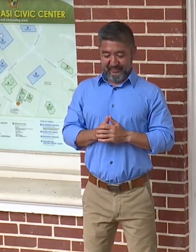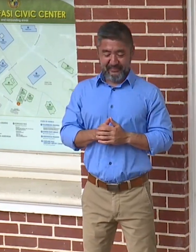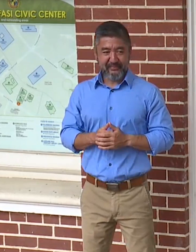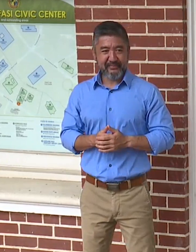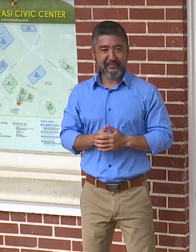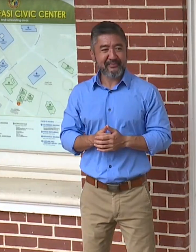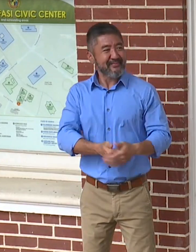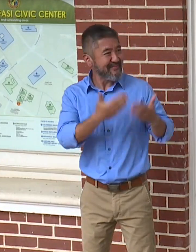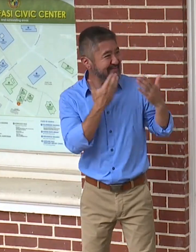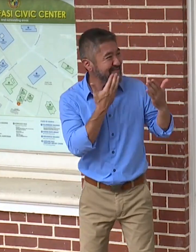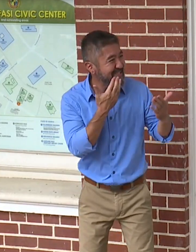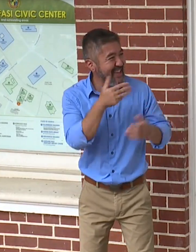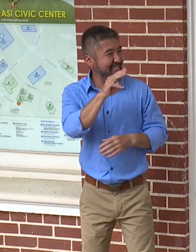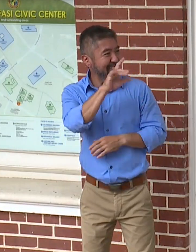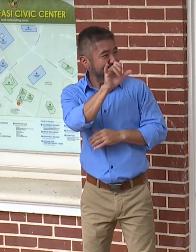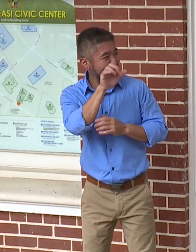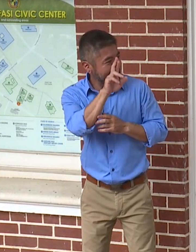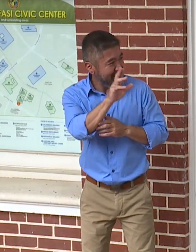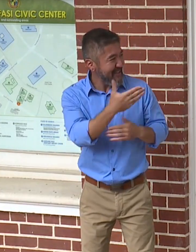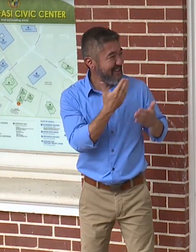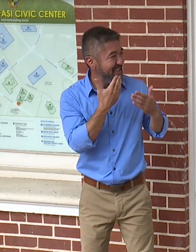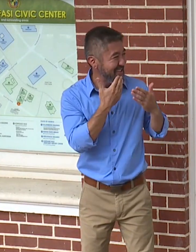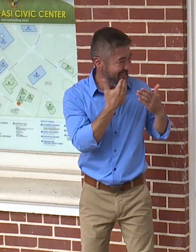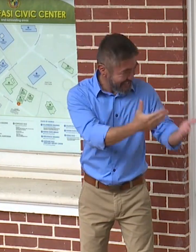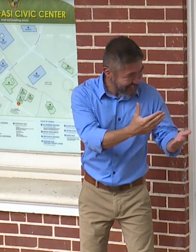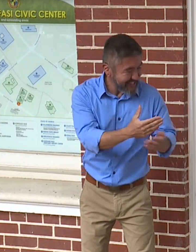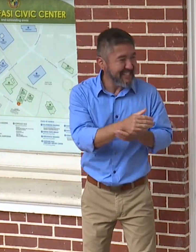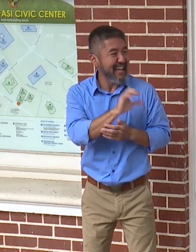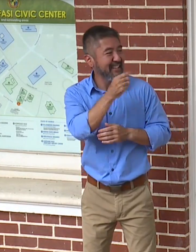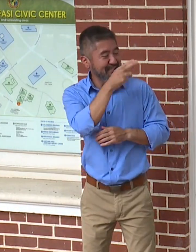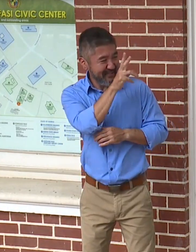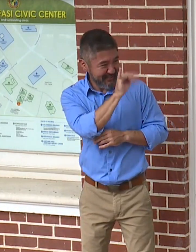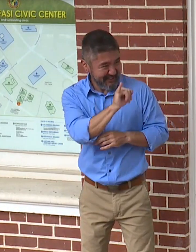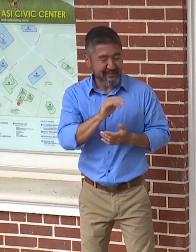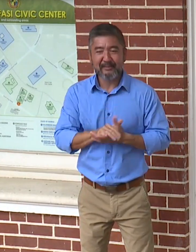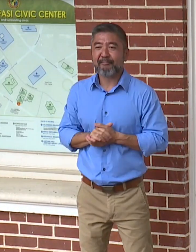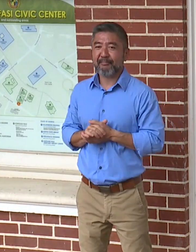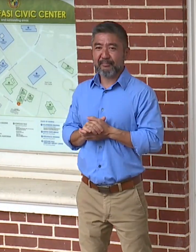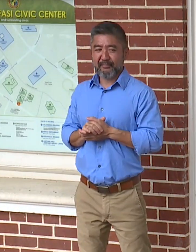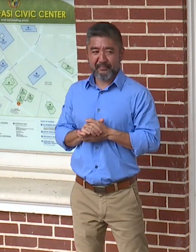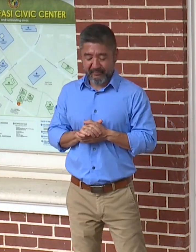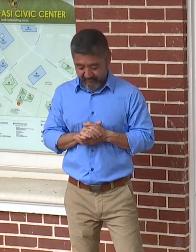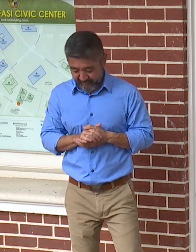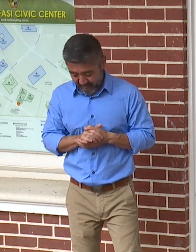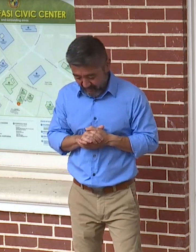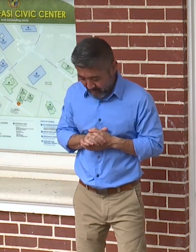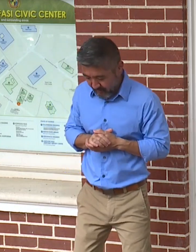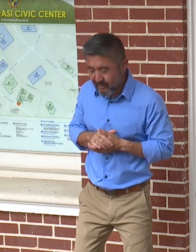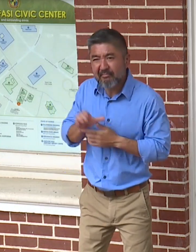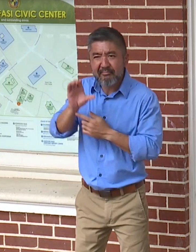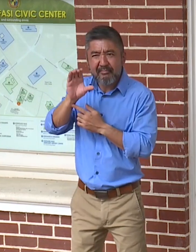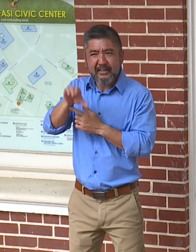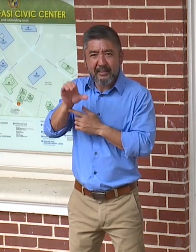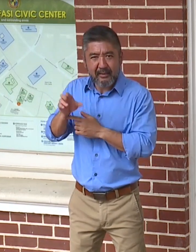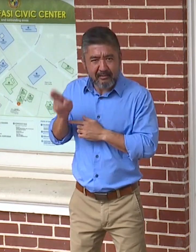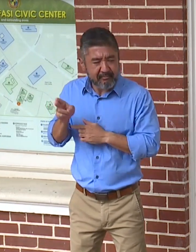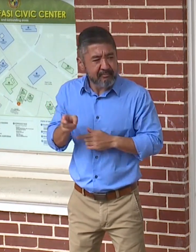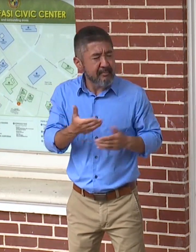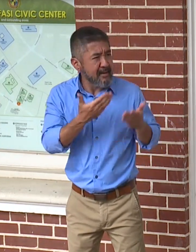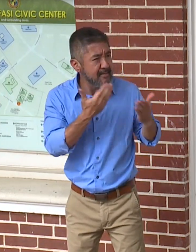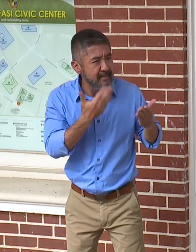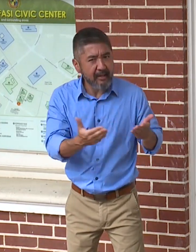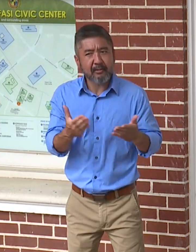Thank you Mayor Caldwell and thank you Director Kajiwara. We commend the City and County of Honolulu for seeking